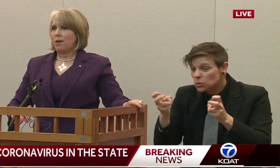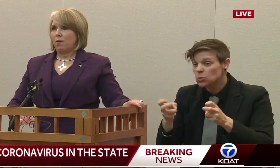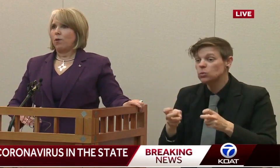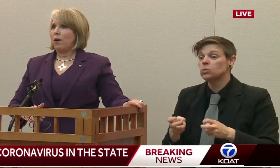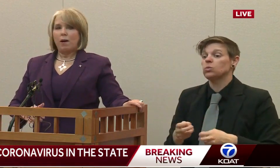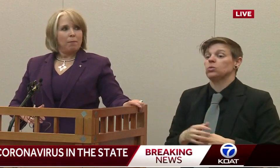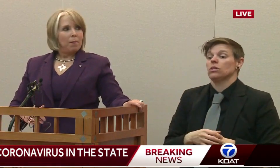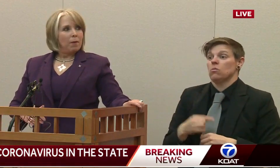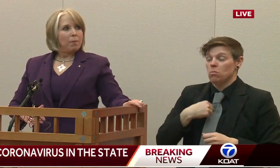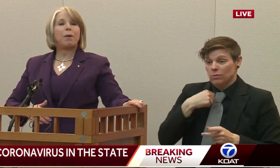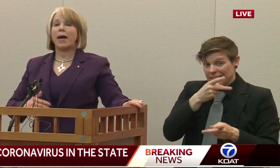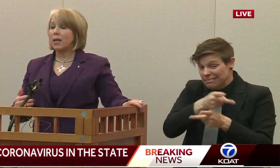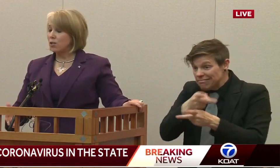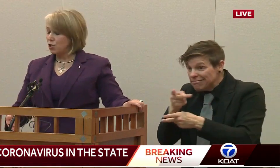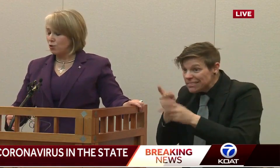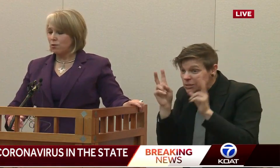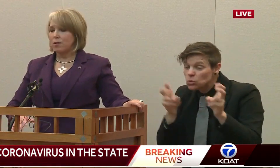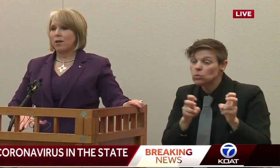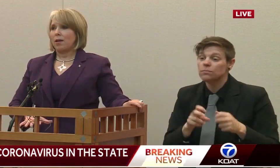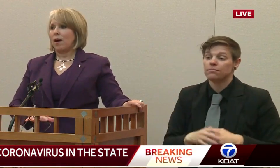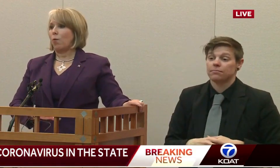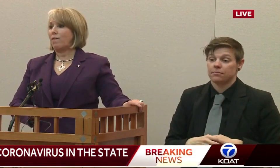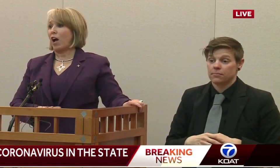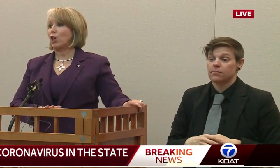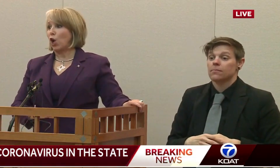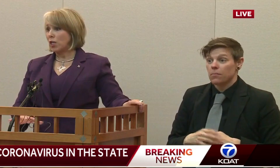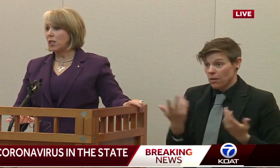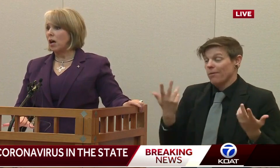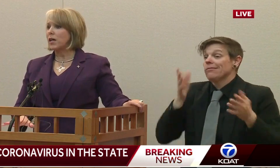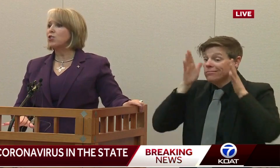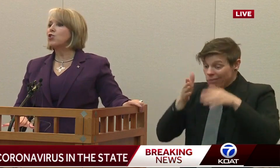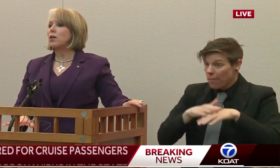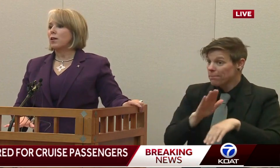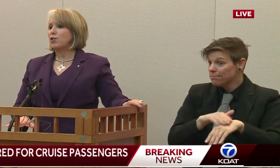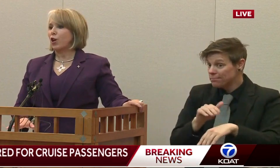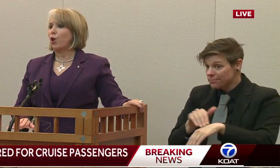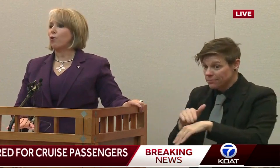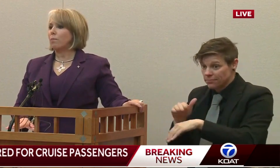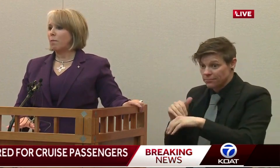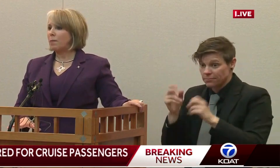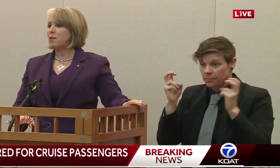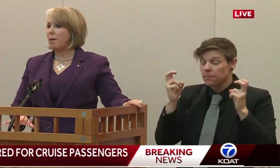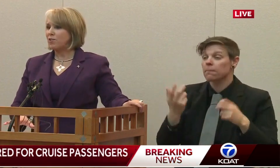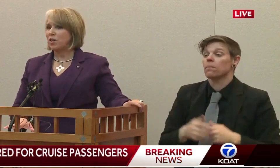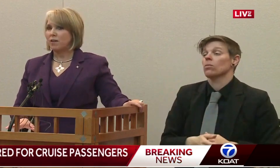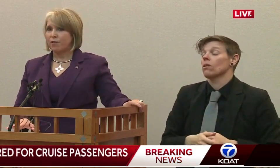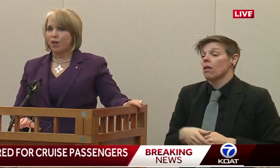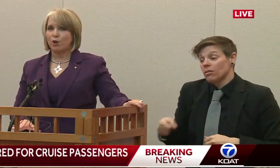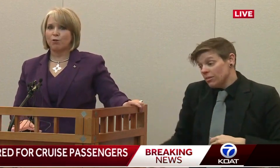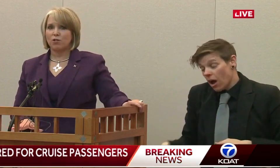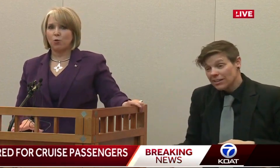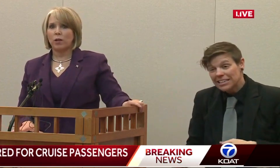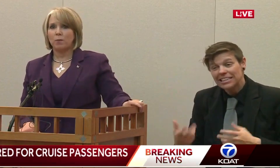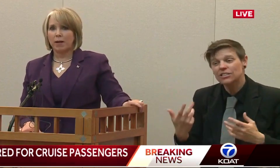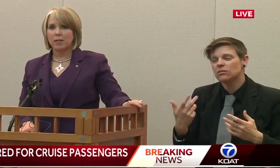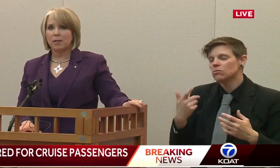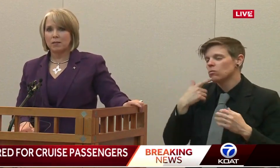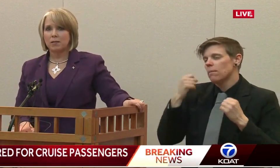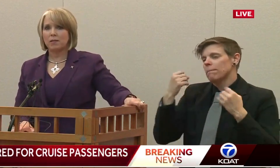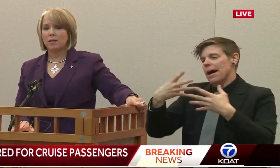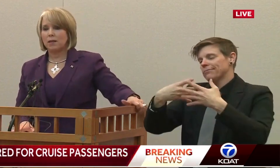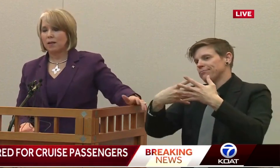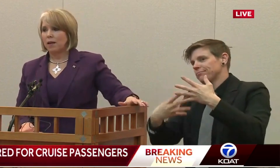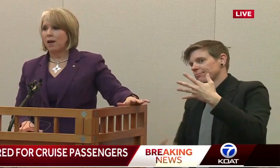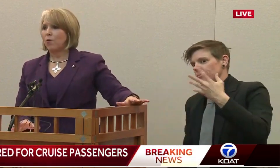pet issues. We have got lost luggage. So maybe the best thing for those 20 New